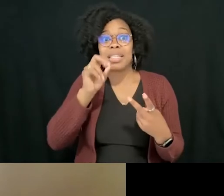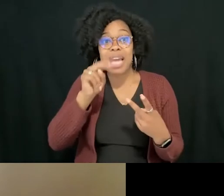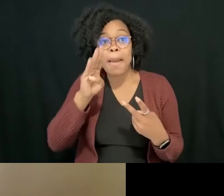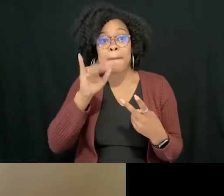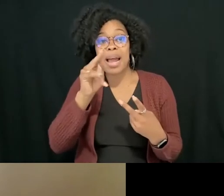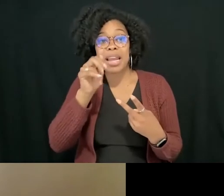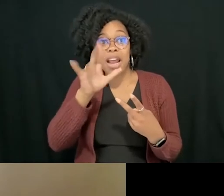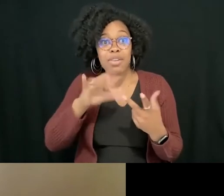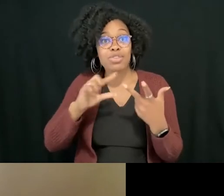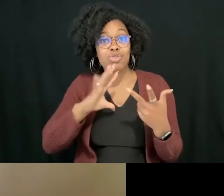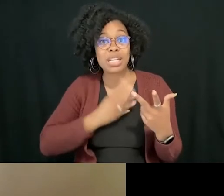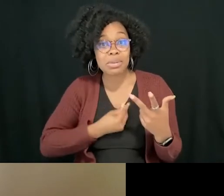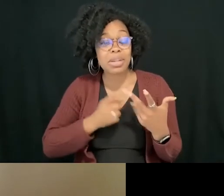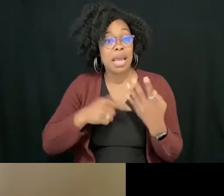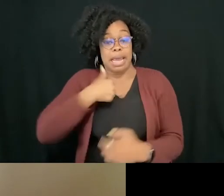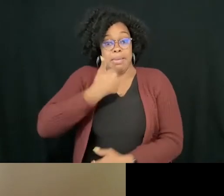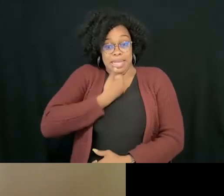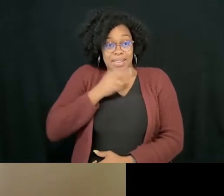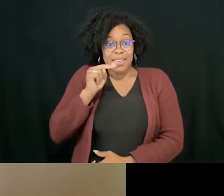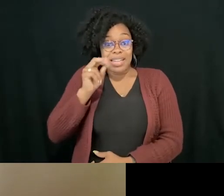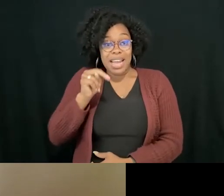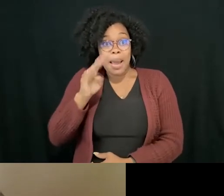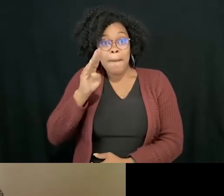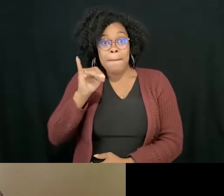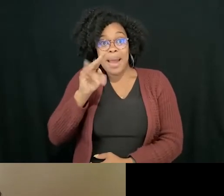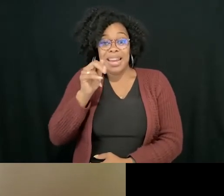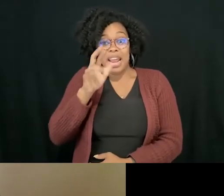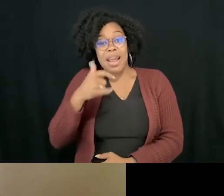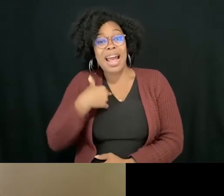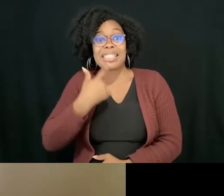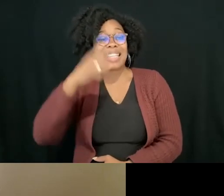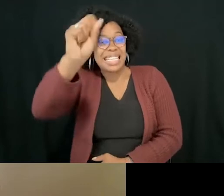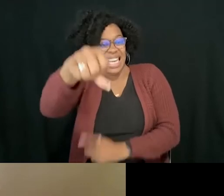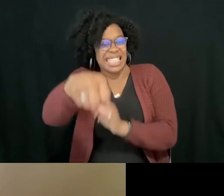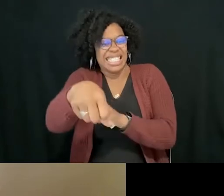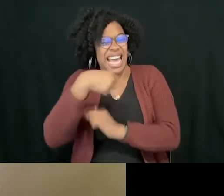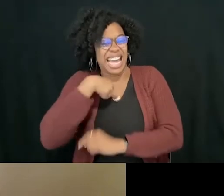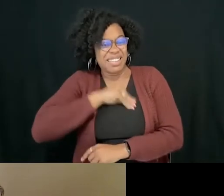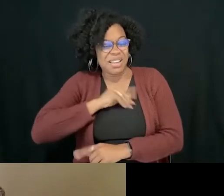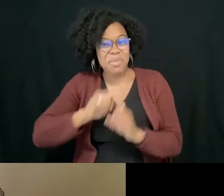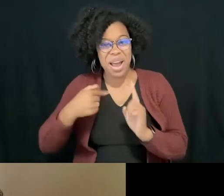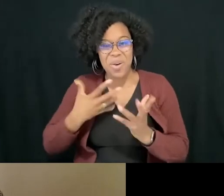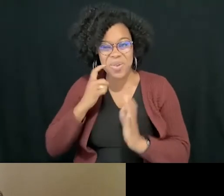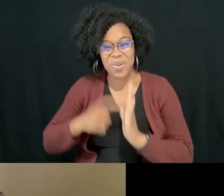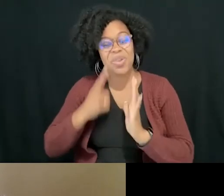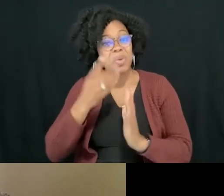as a non-binary person, I say yes to that. So I just want to acknowledge the those in the you know, just to give you something